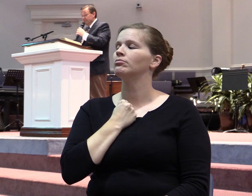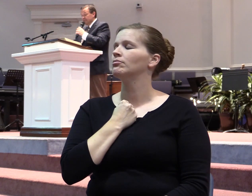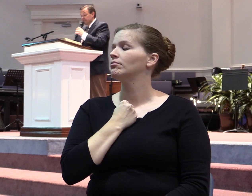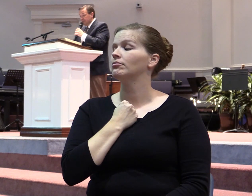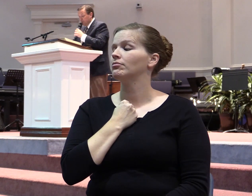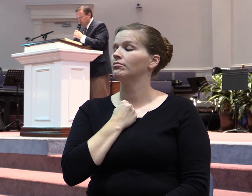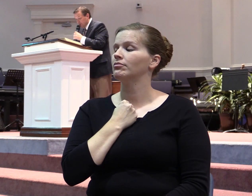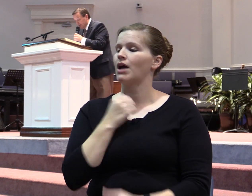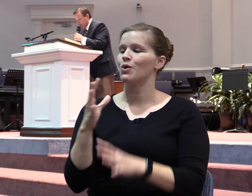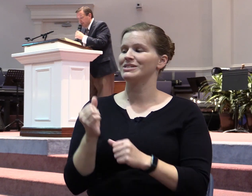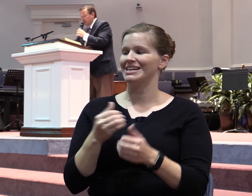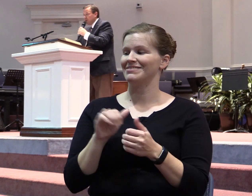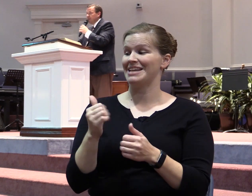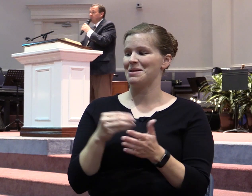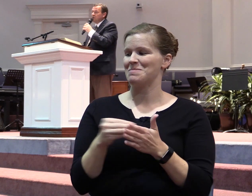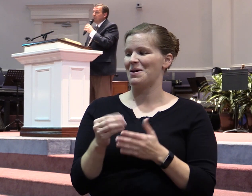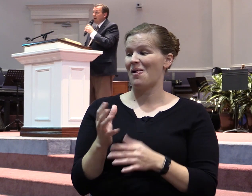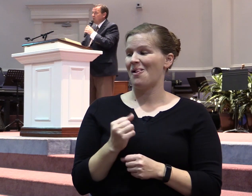Sixteen percent said they would leave their spouse.